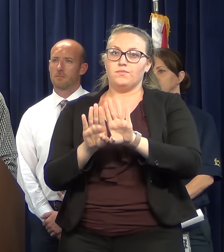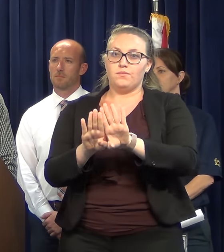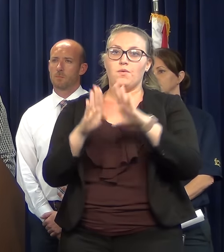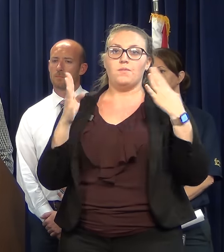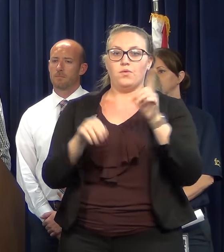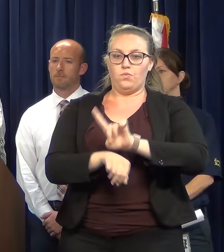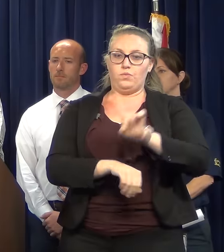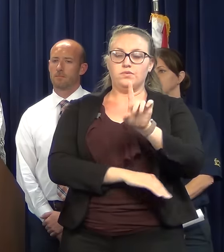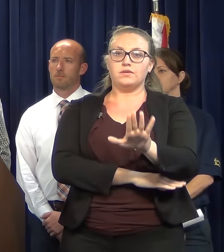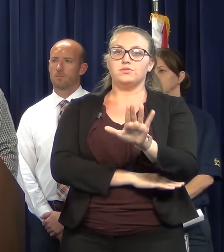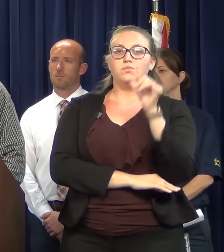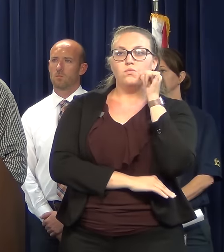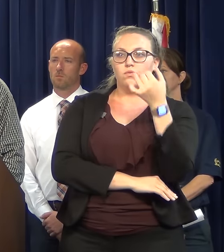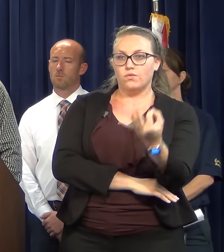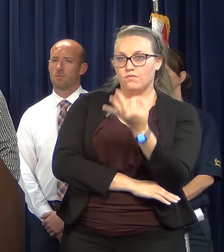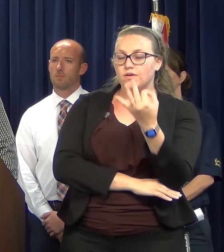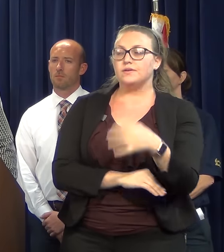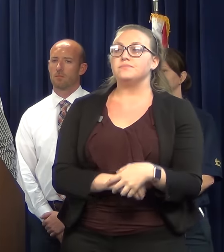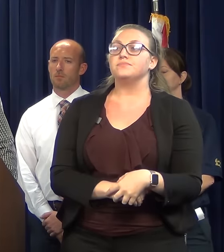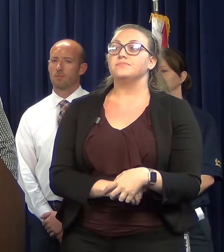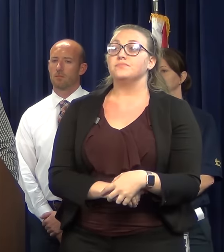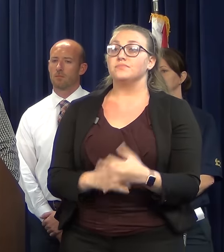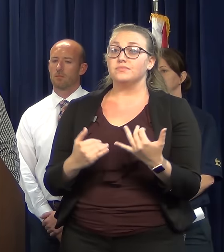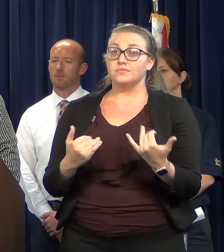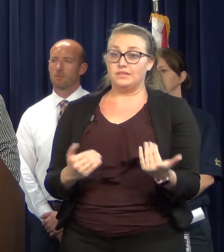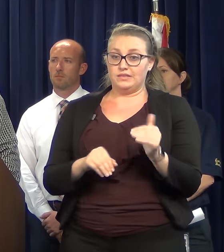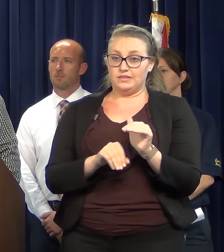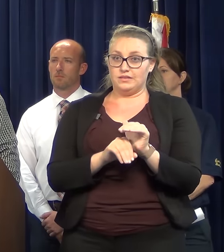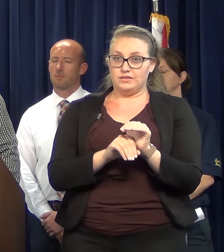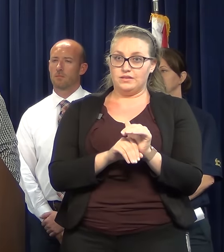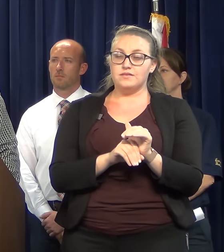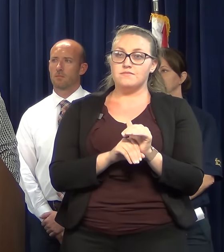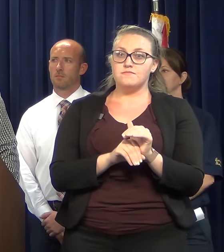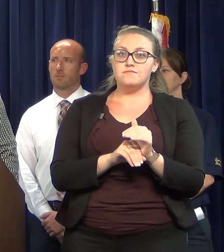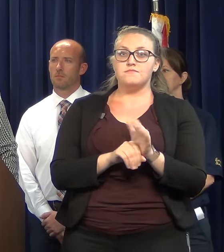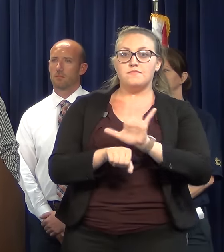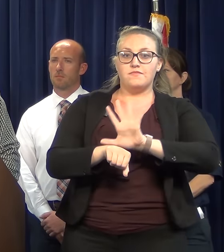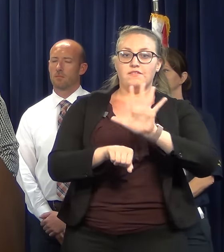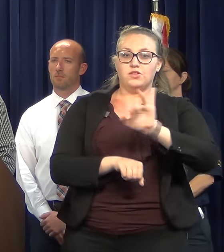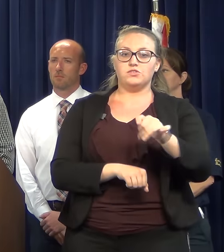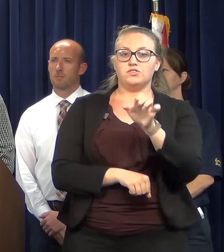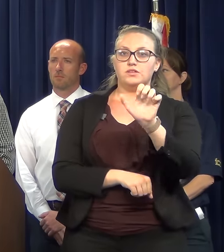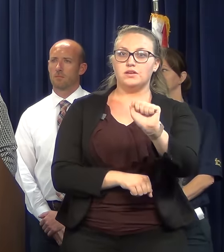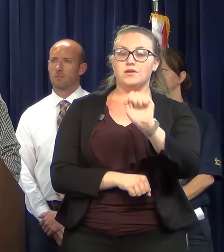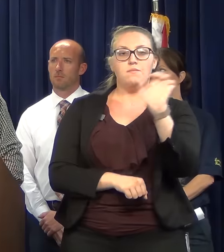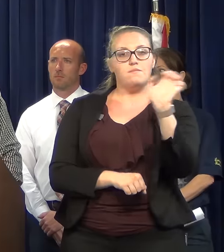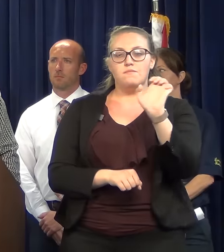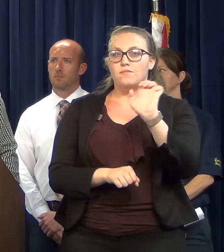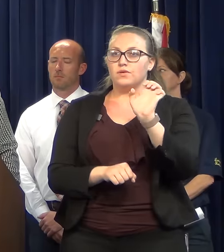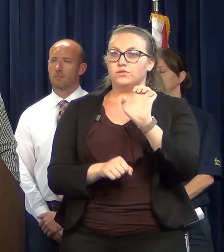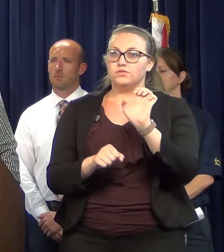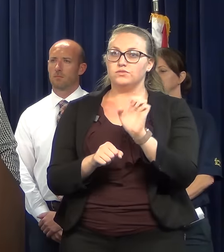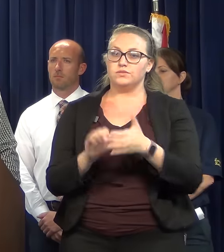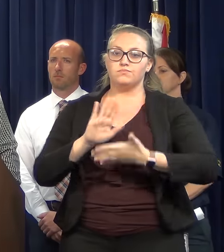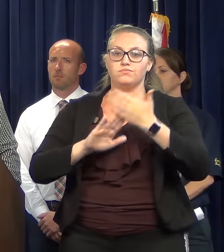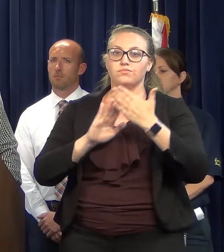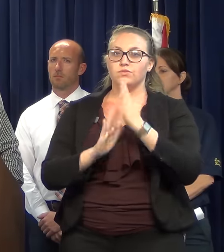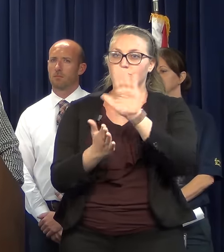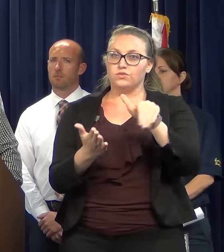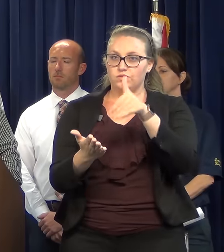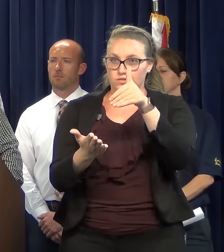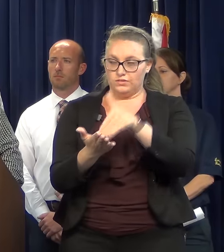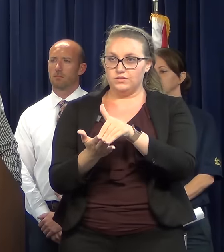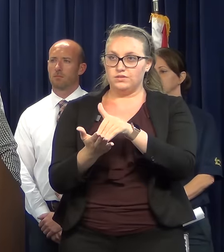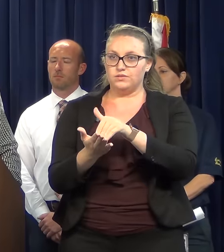Friday. And at 5 o'clock this evening, JEA's Emergency Operations Center was activated to an elevated level of